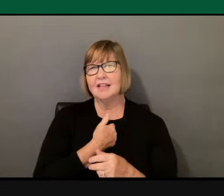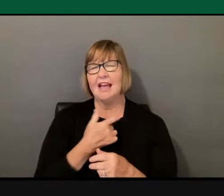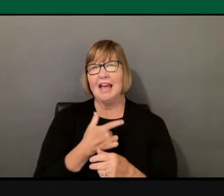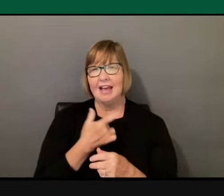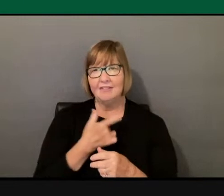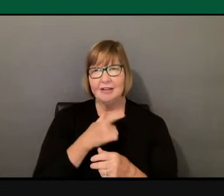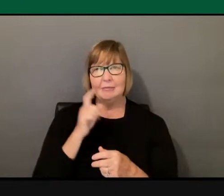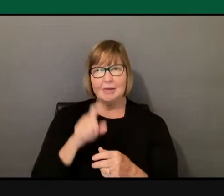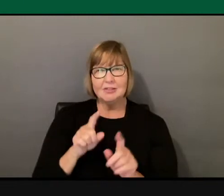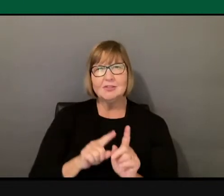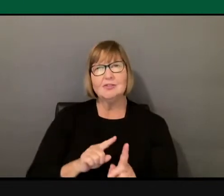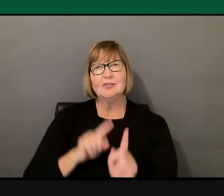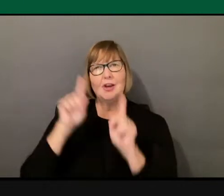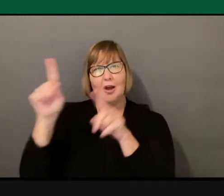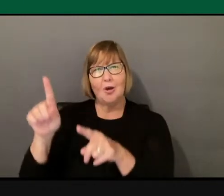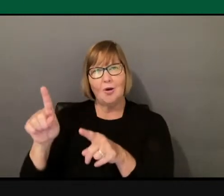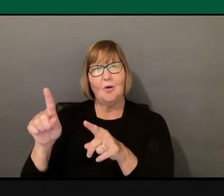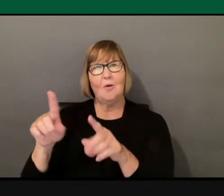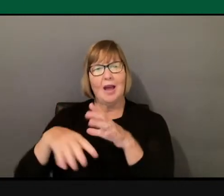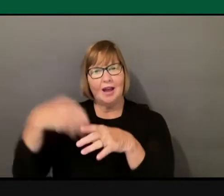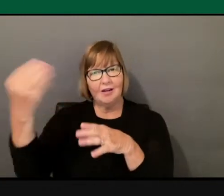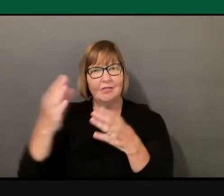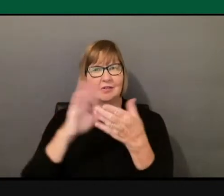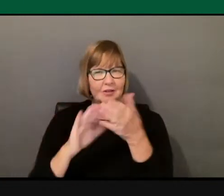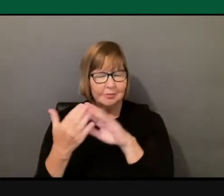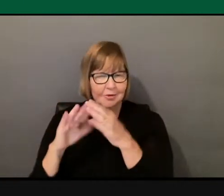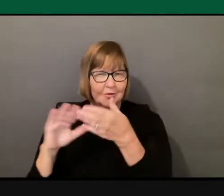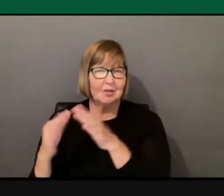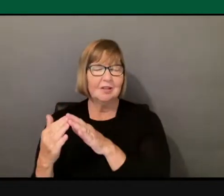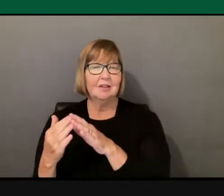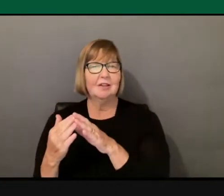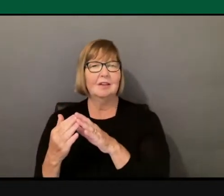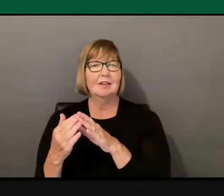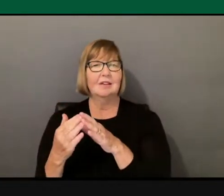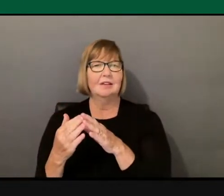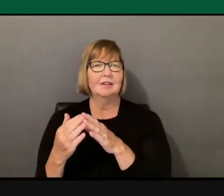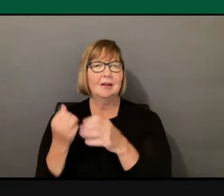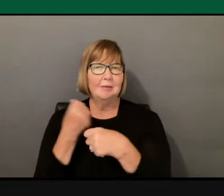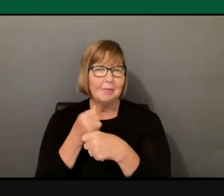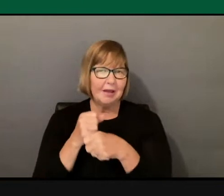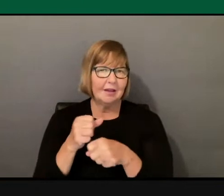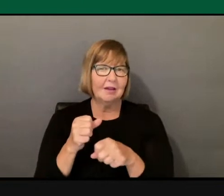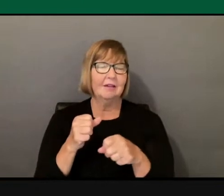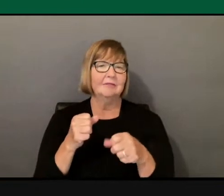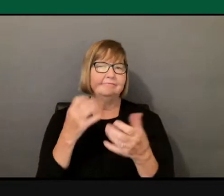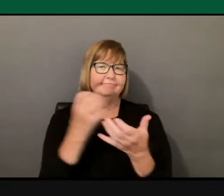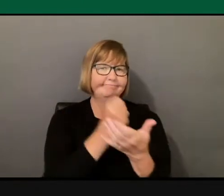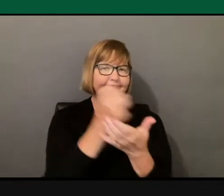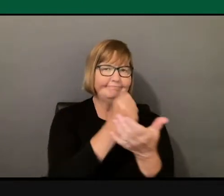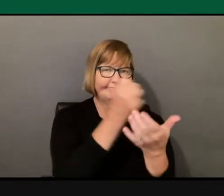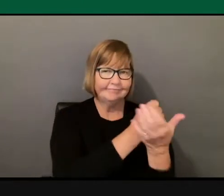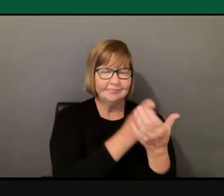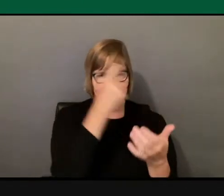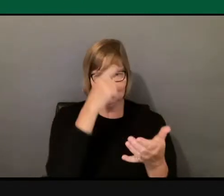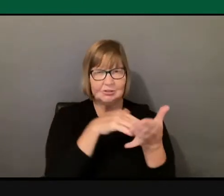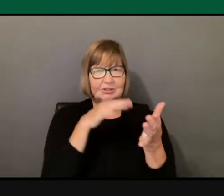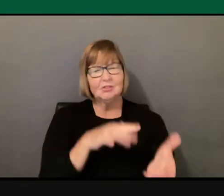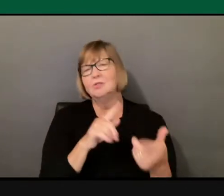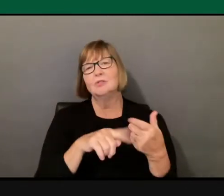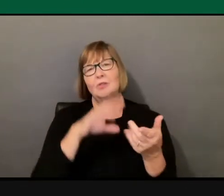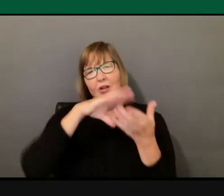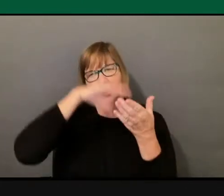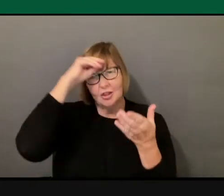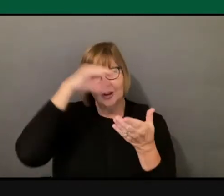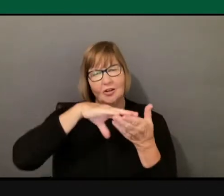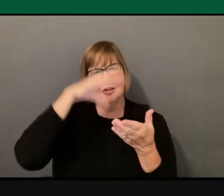and to create opportunities for students to not only learn about these topics and